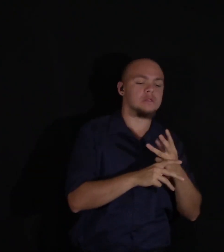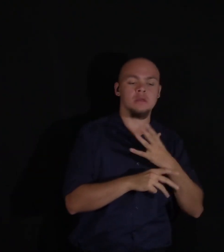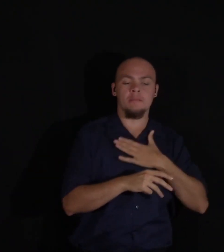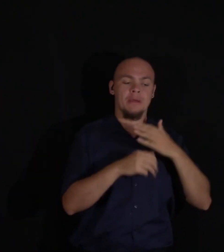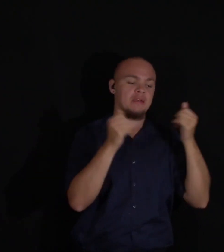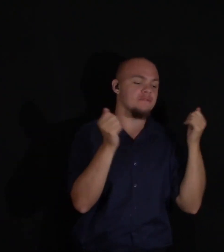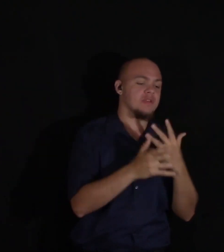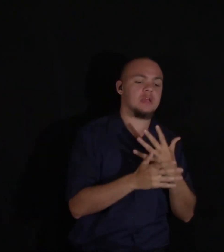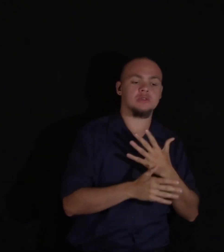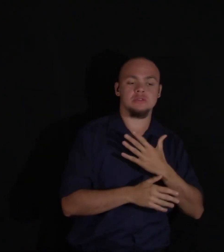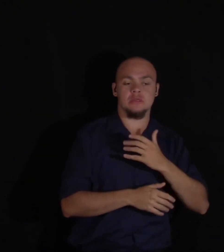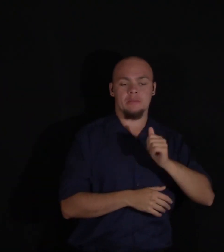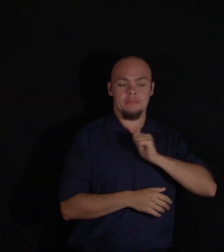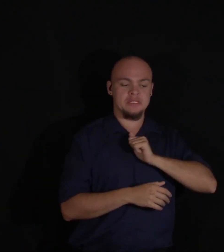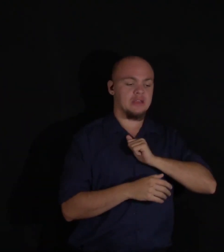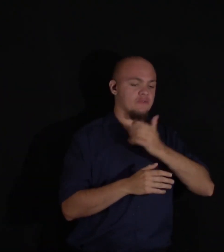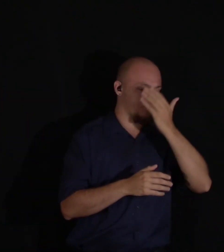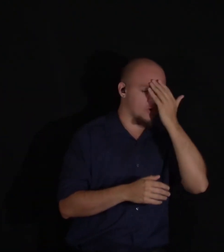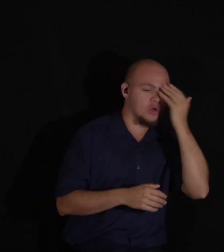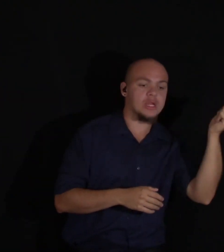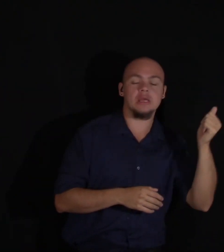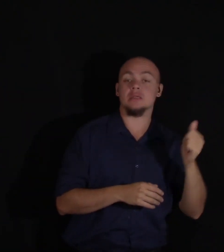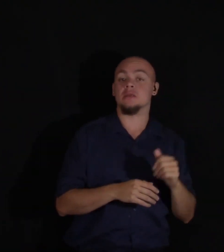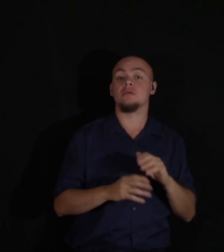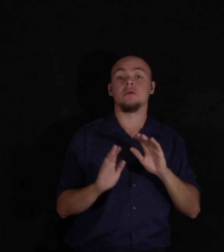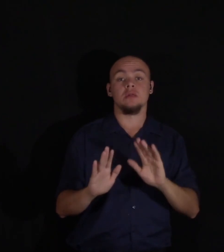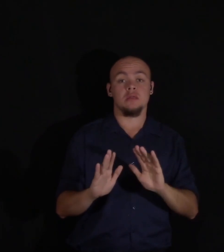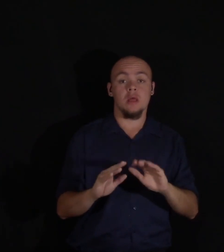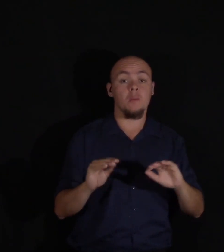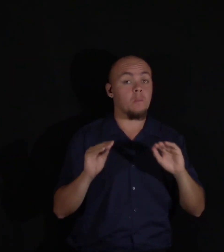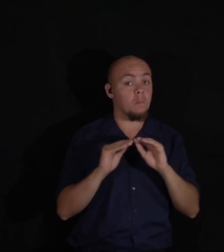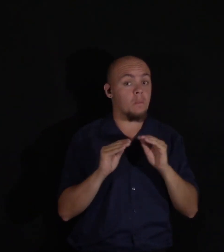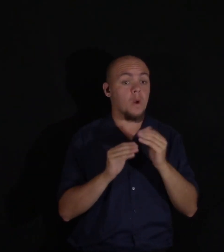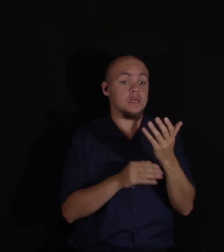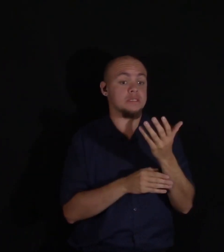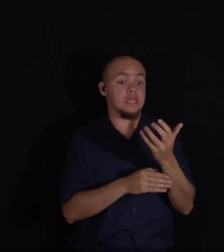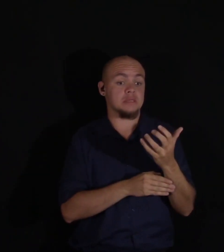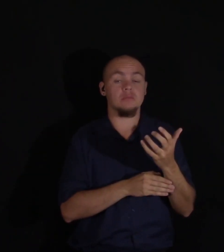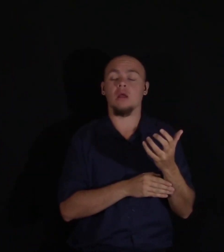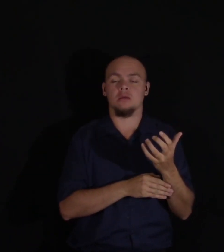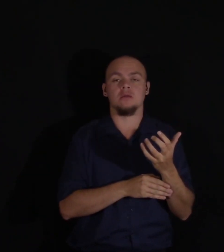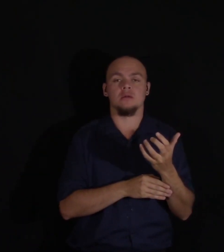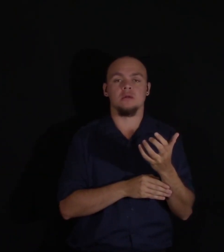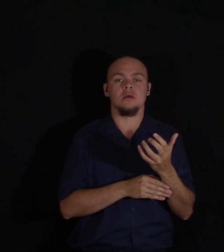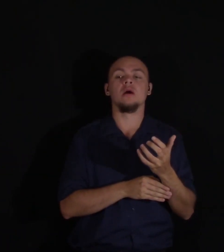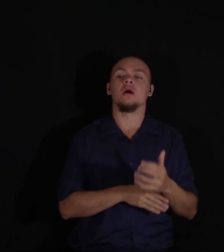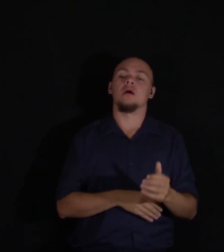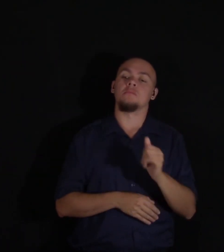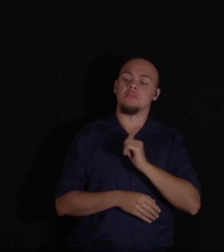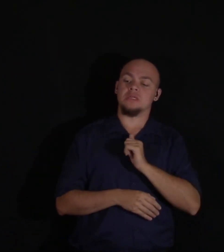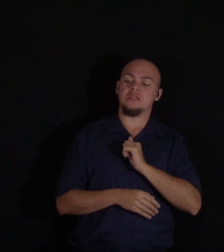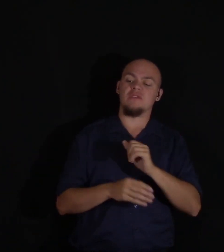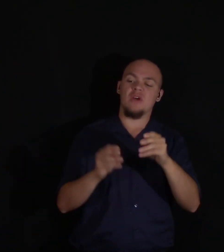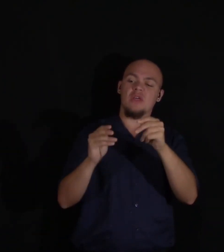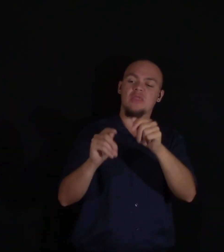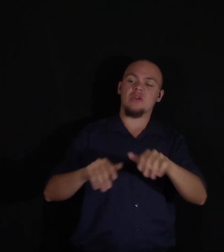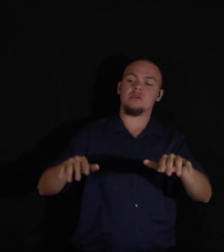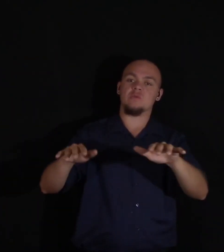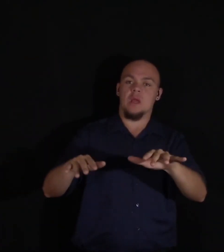myself. Or, in a more desperate fashion, I alighted and threw myself on the grass, weighed down by horror